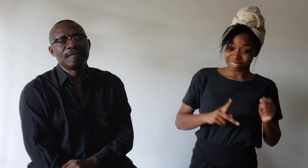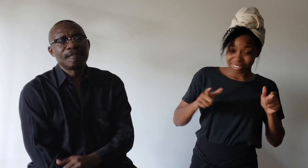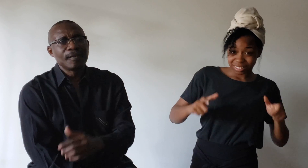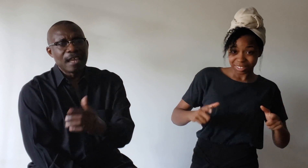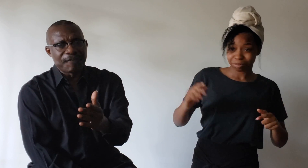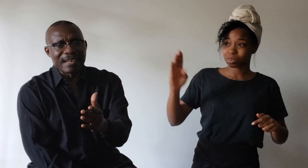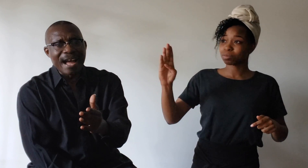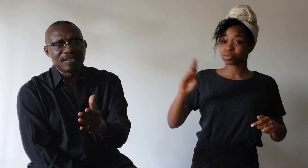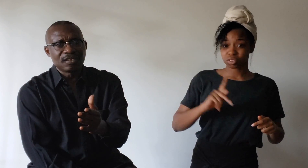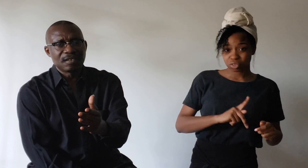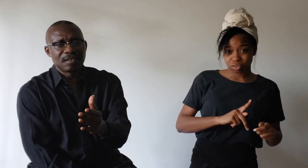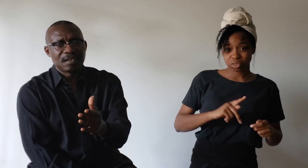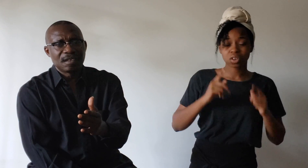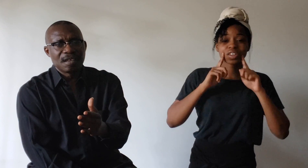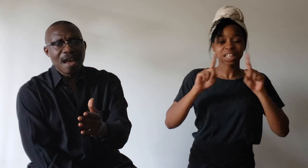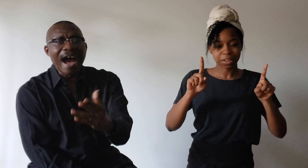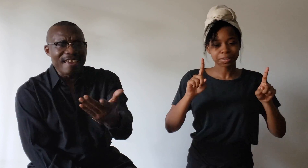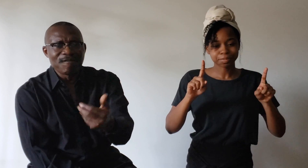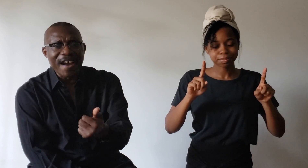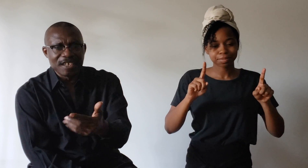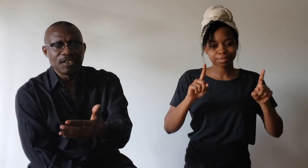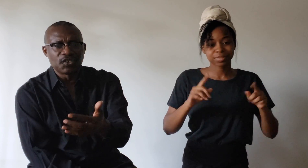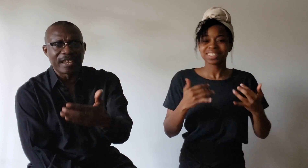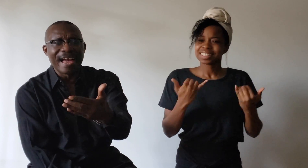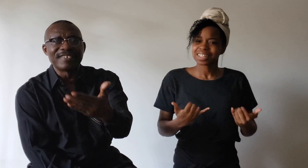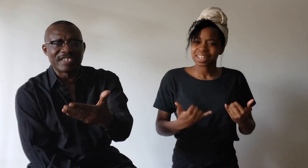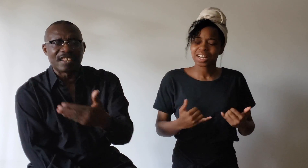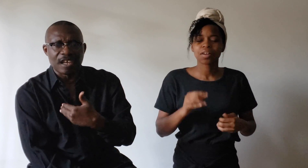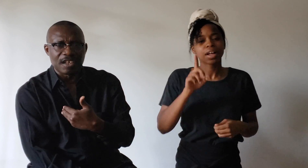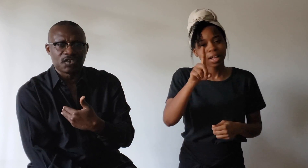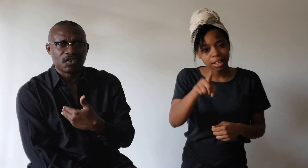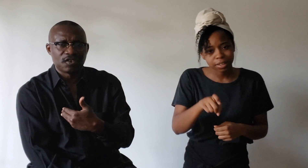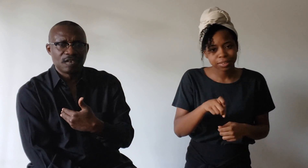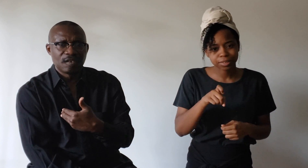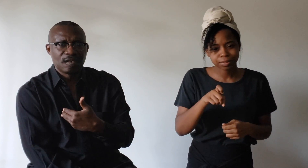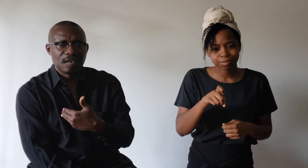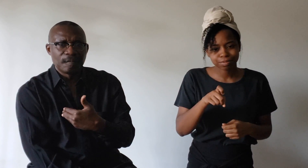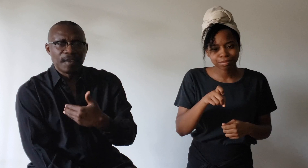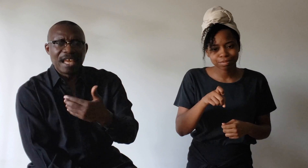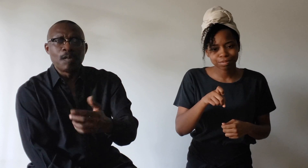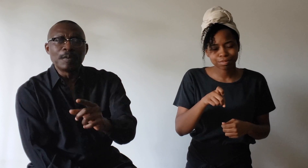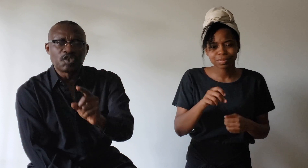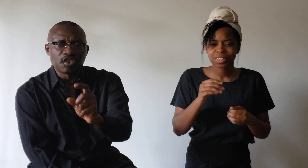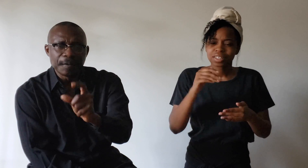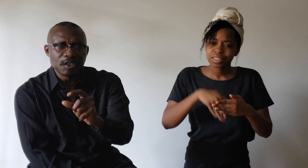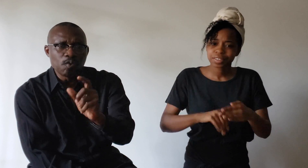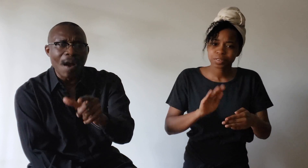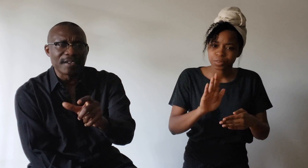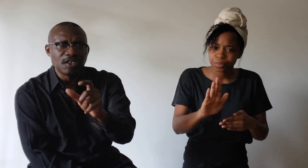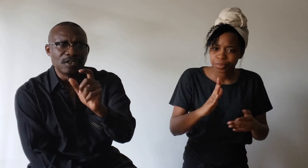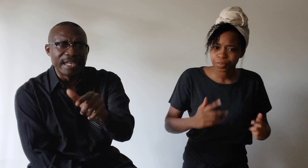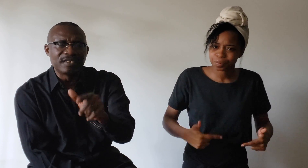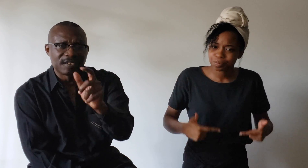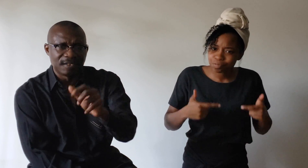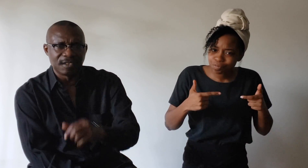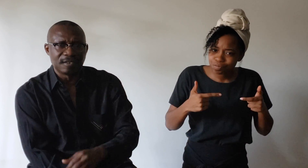If not, I invite you to contact us and we will show you what you need to do.